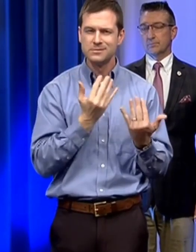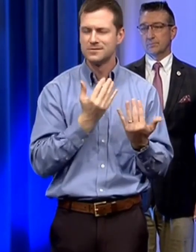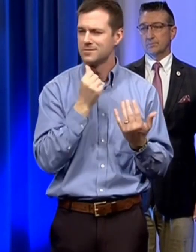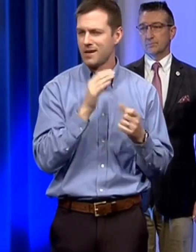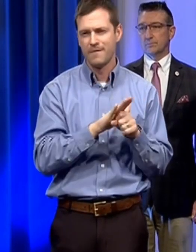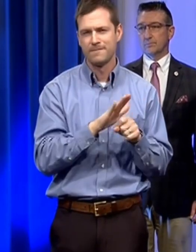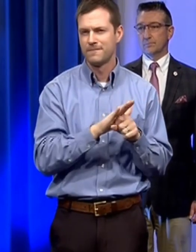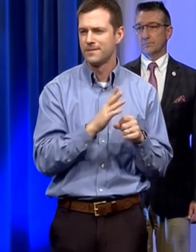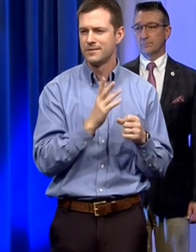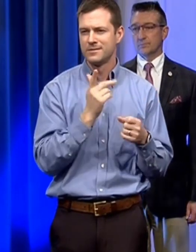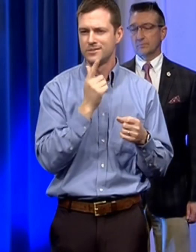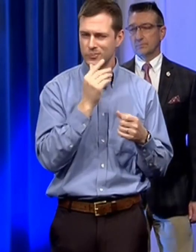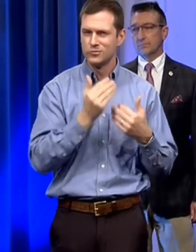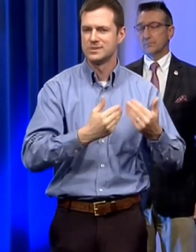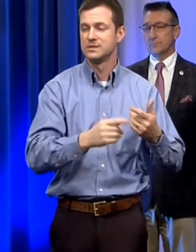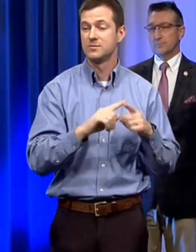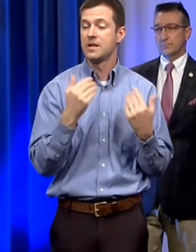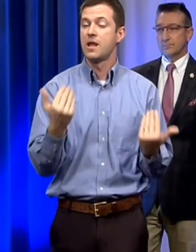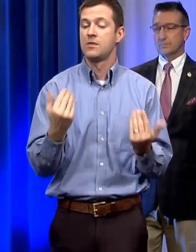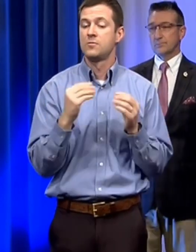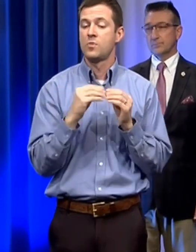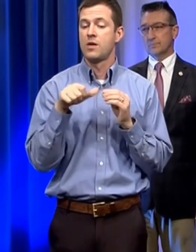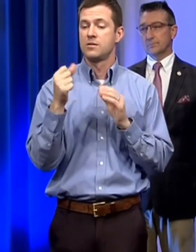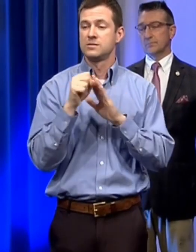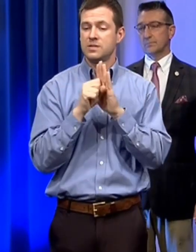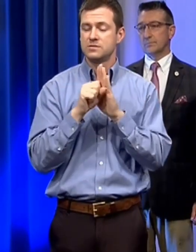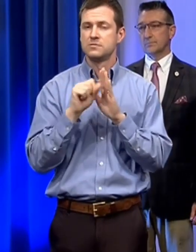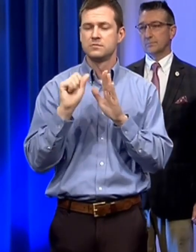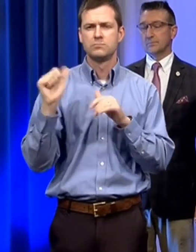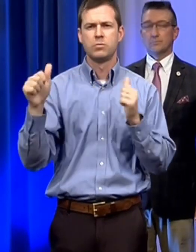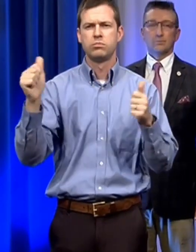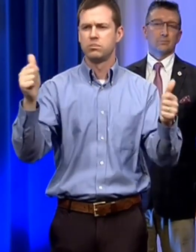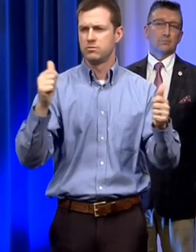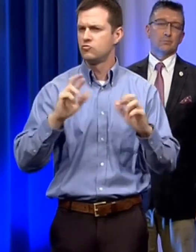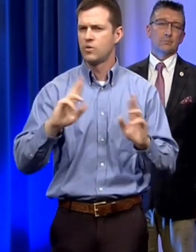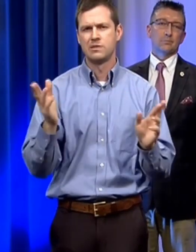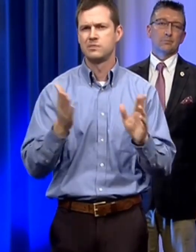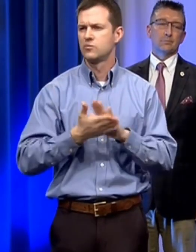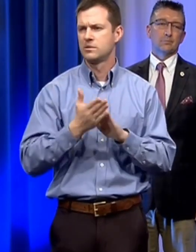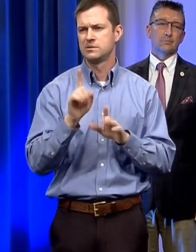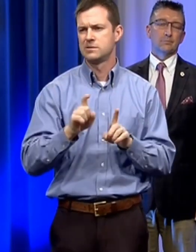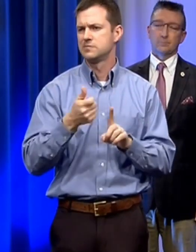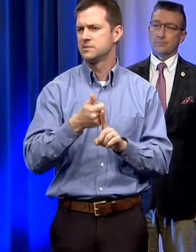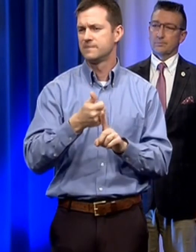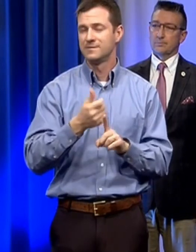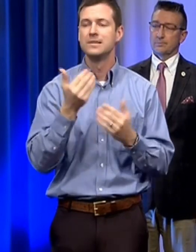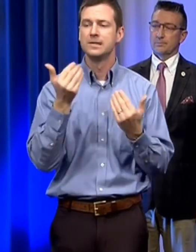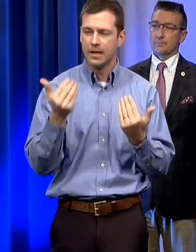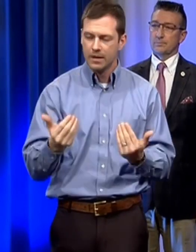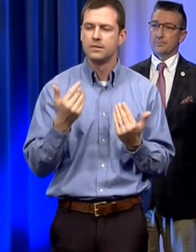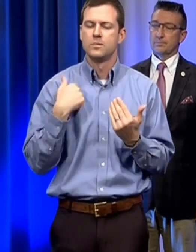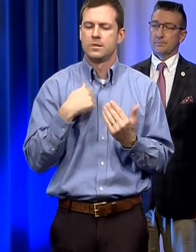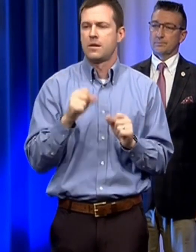enough capacity initially um now that states have begun testing um almost all states were testing by the end of this past week we are beginning